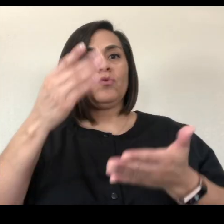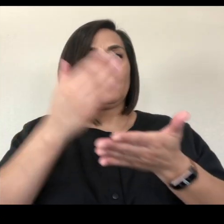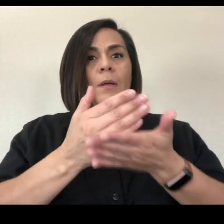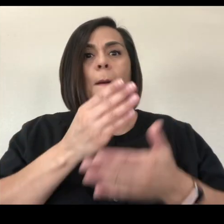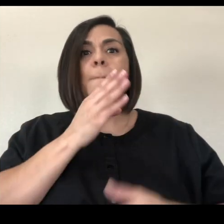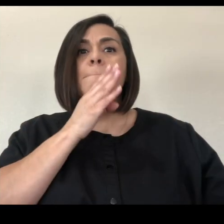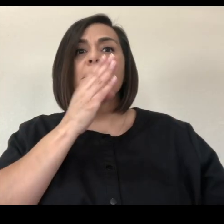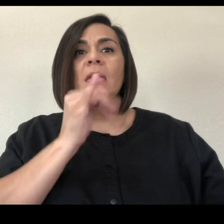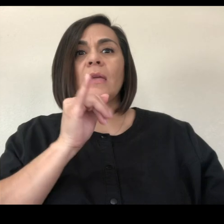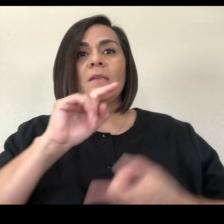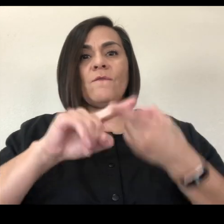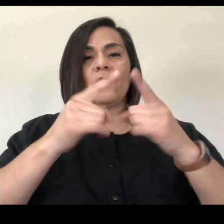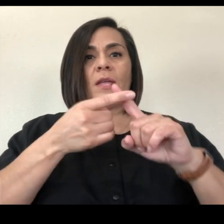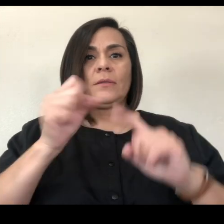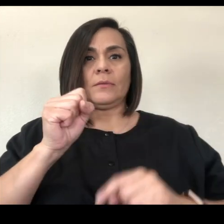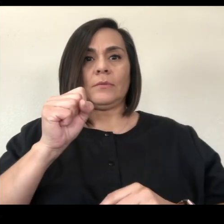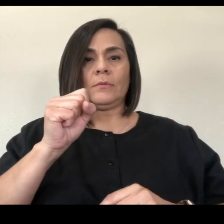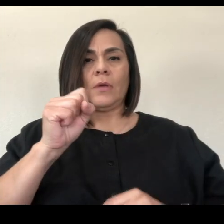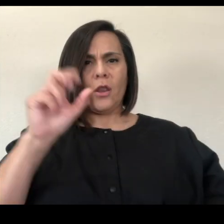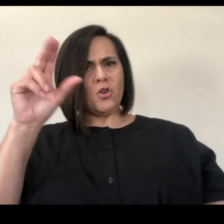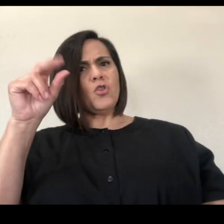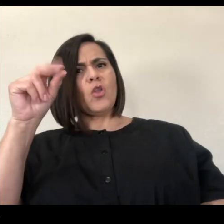No, Moby, it's my turn now.